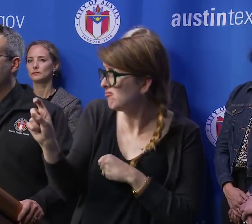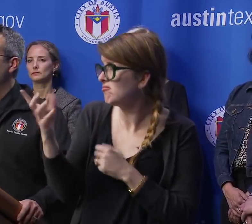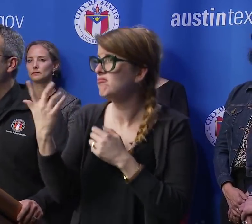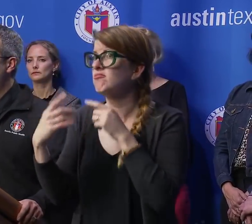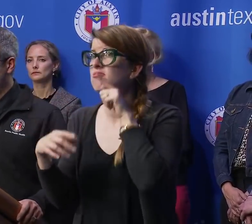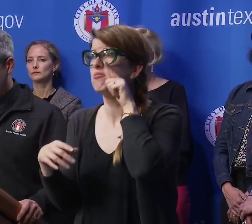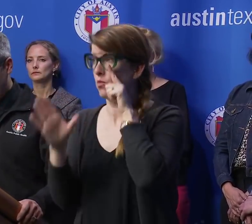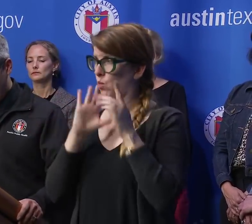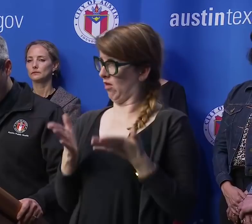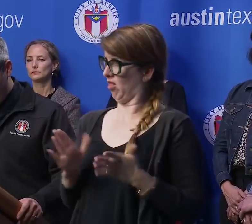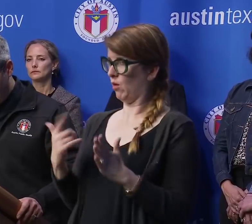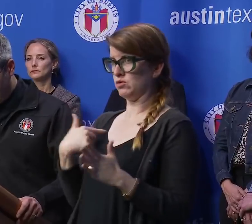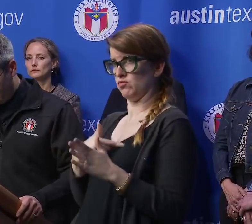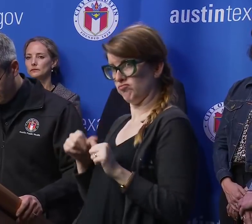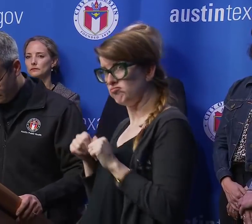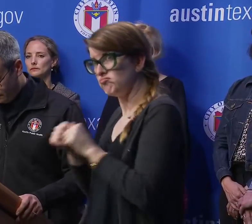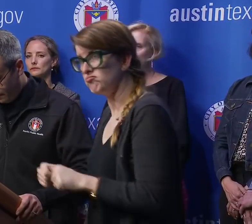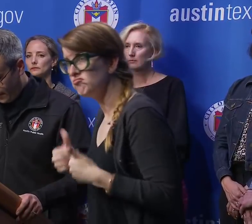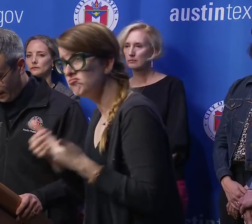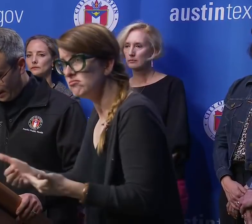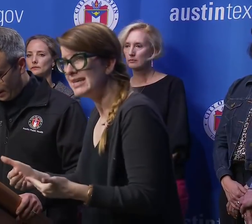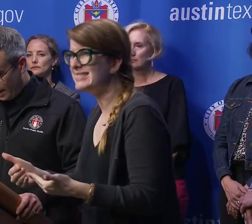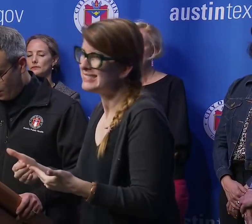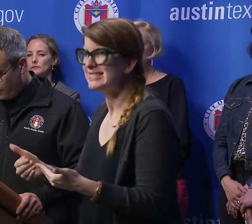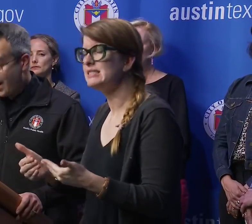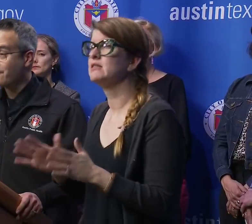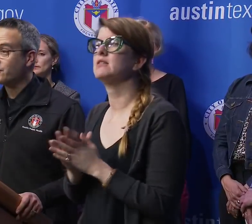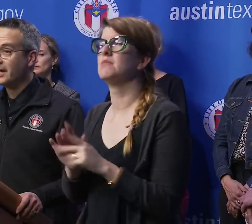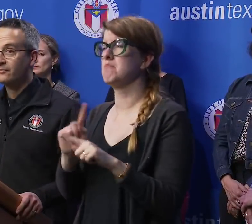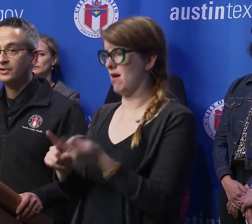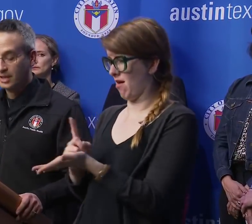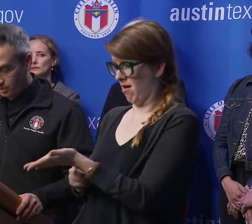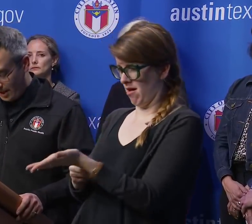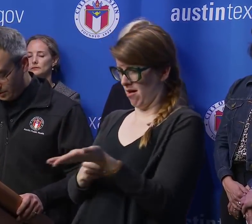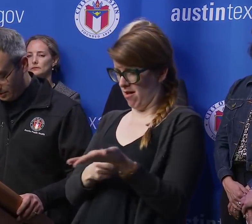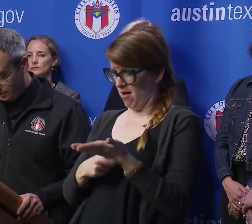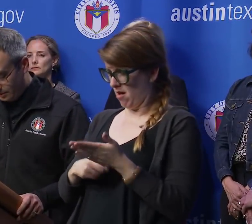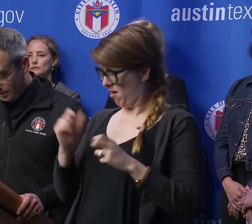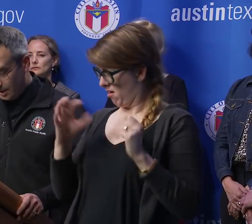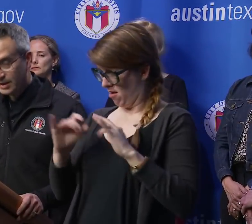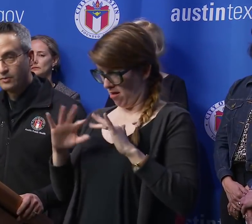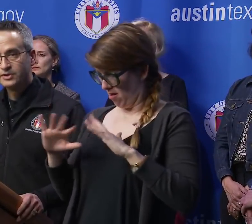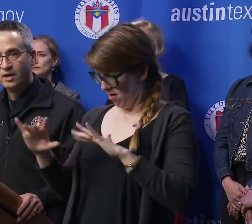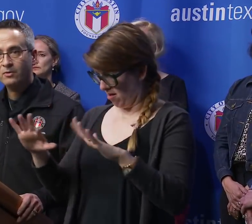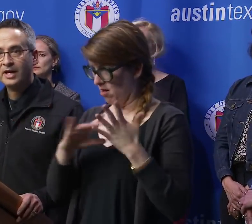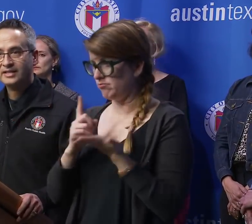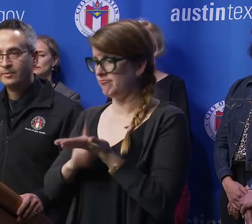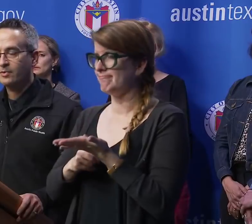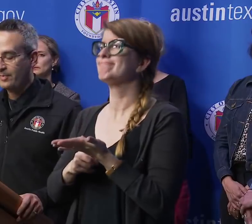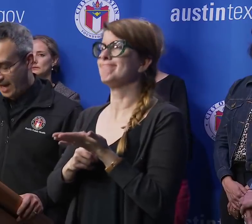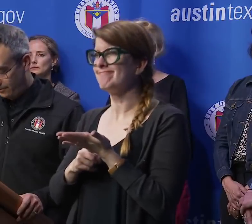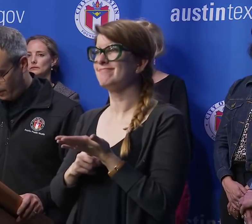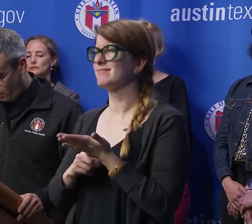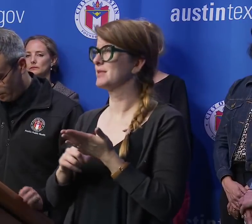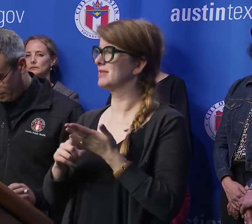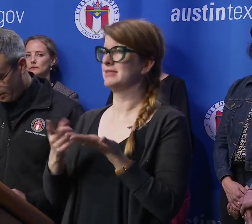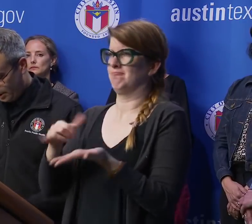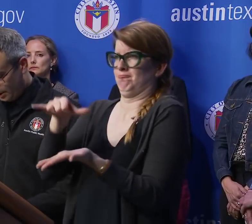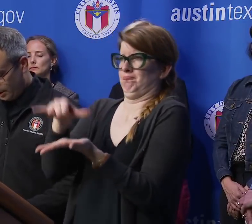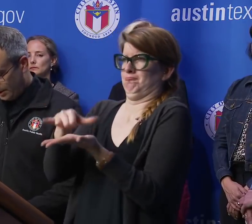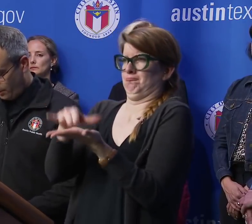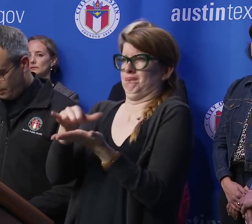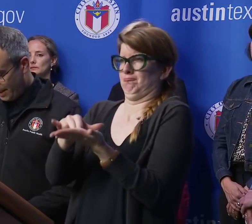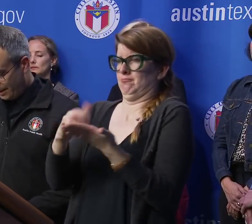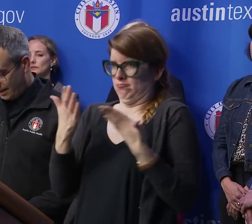that would allow us to continue. However, after careful deliberation, there was no acceptable path forward